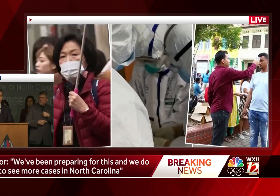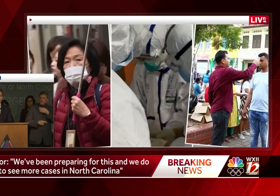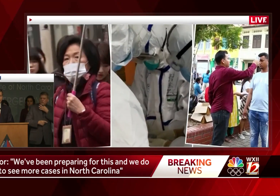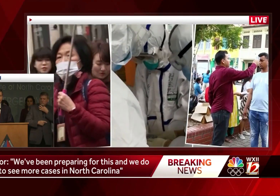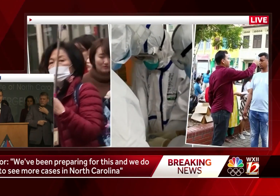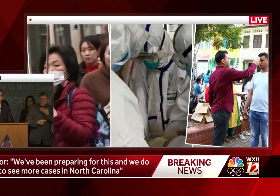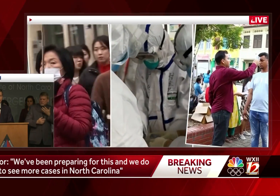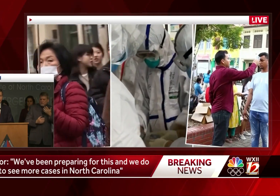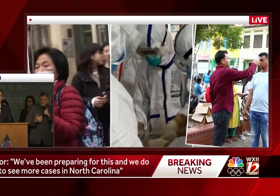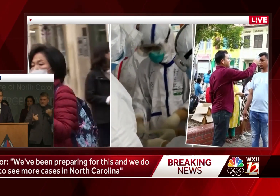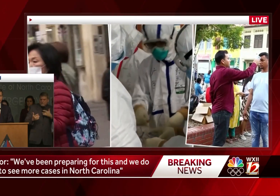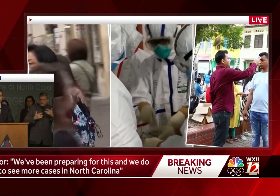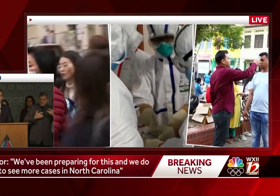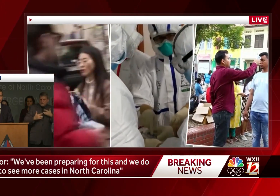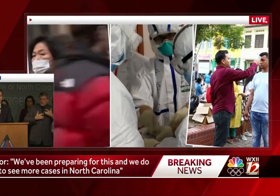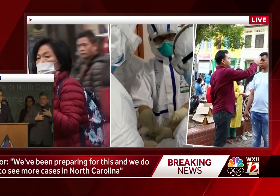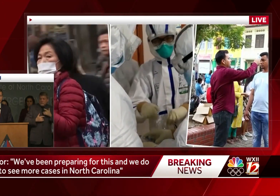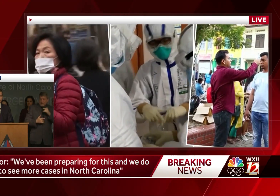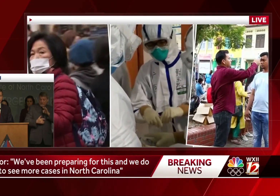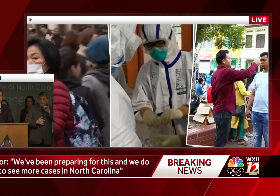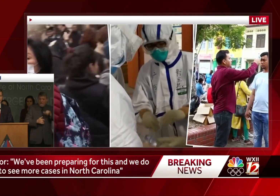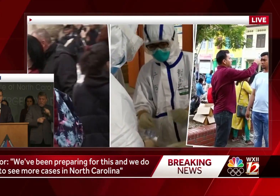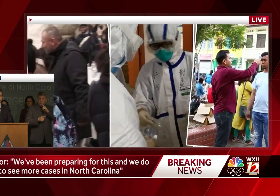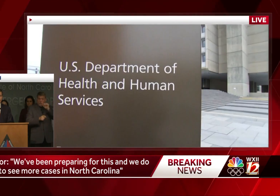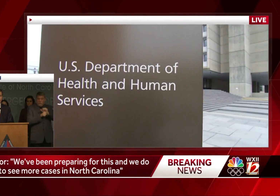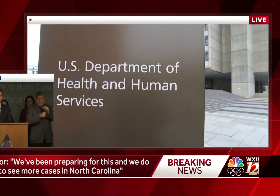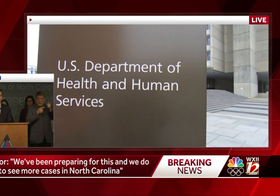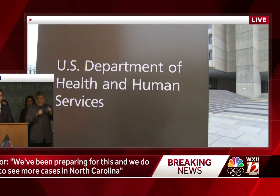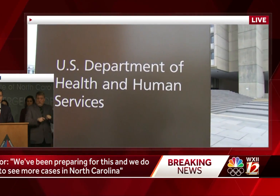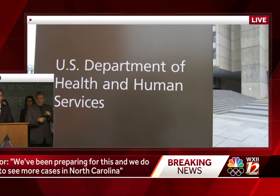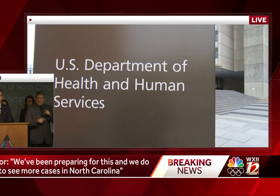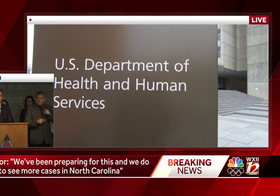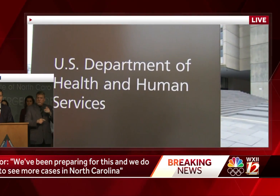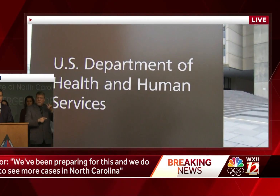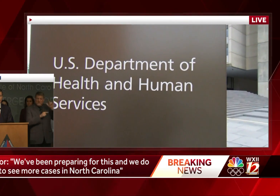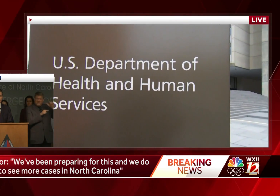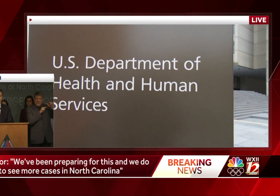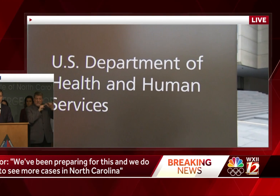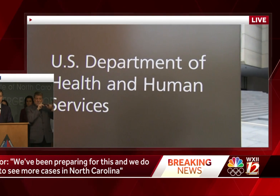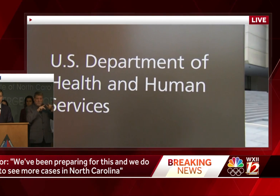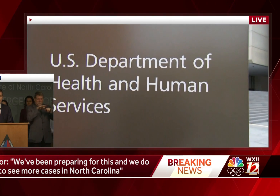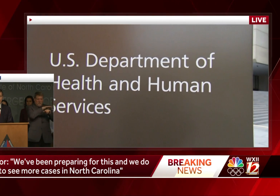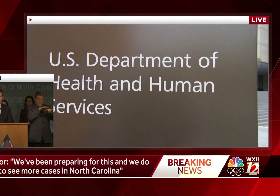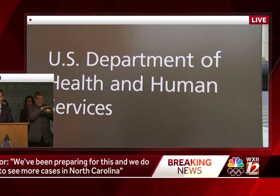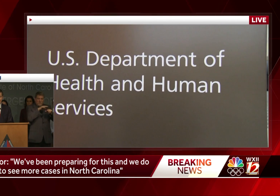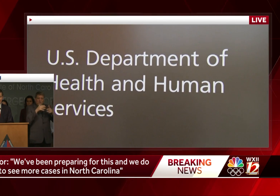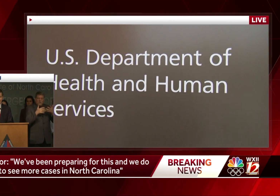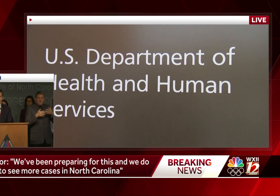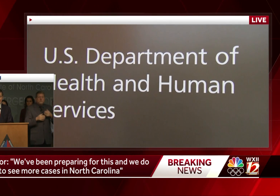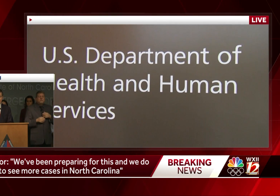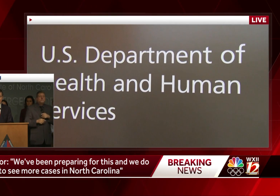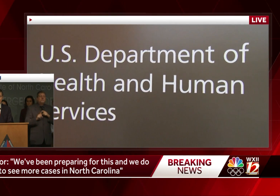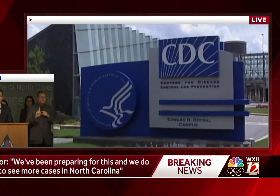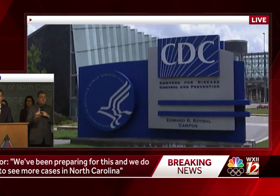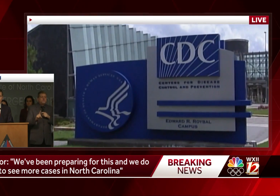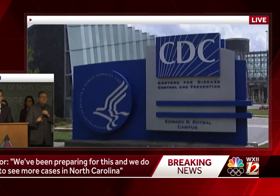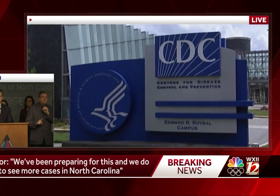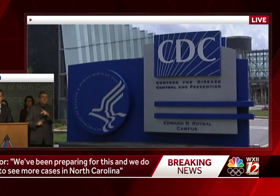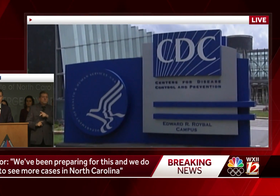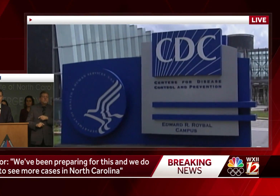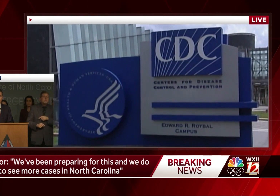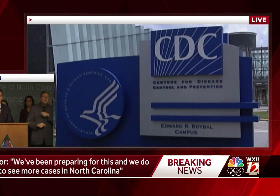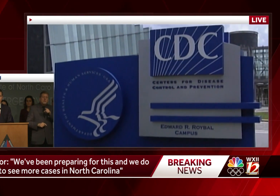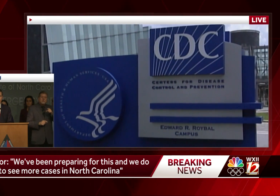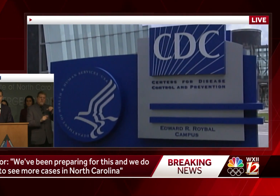concern about that? If true, is there any concerns about the people on that flight? There is investigation going